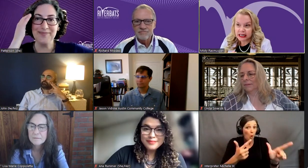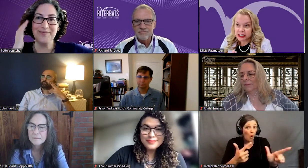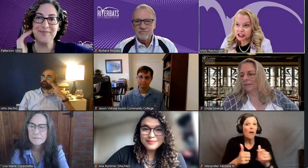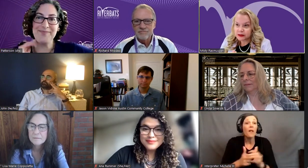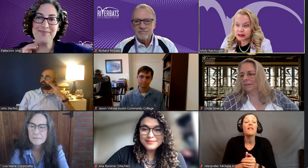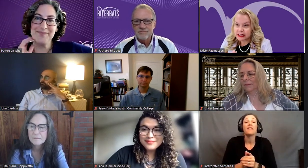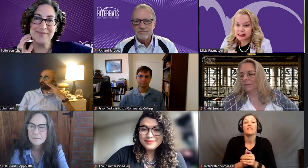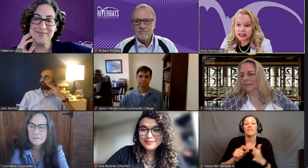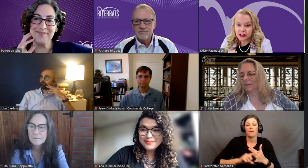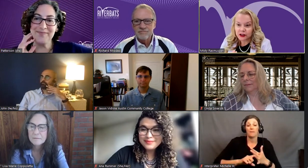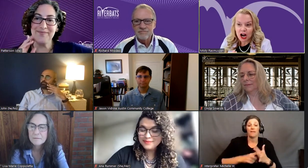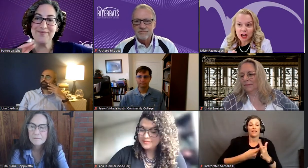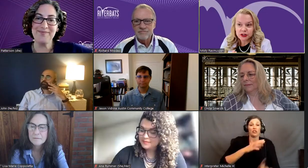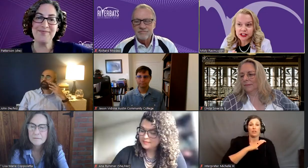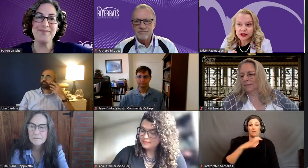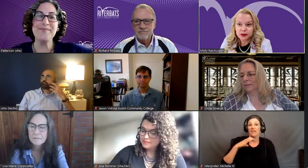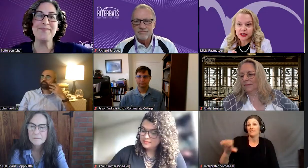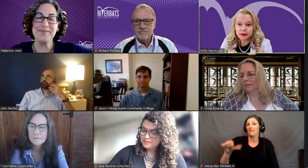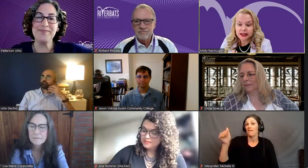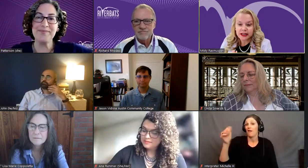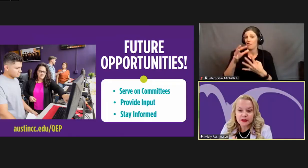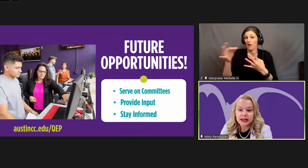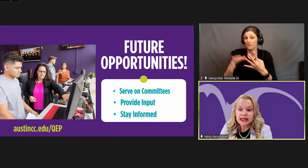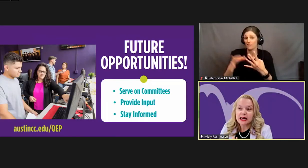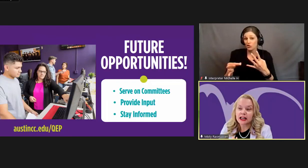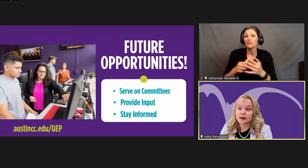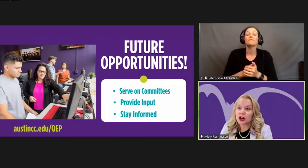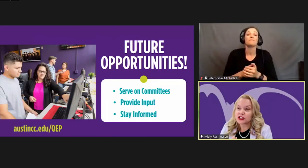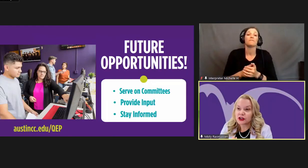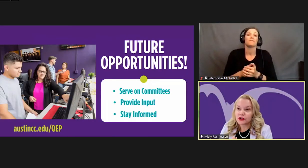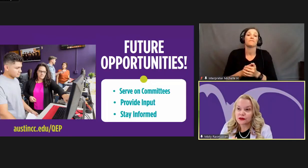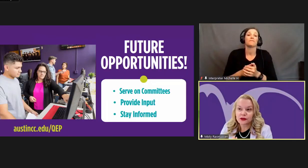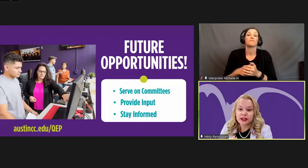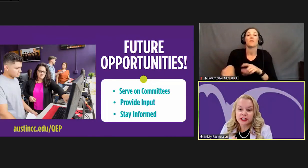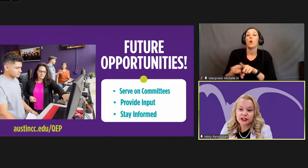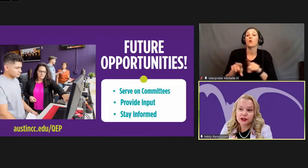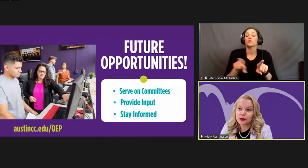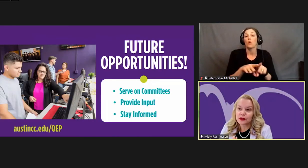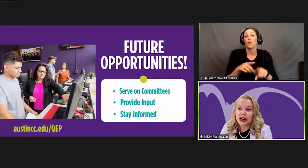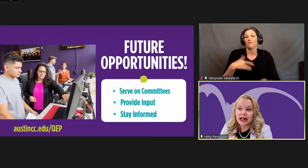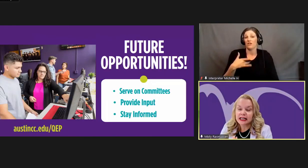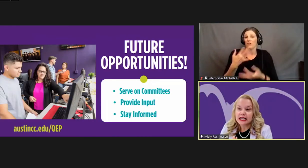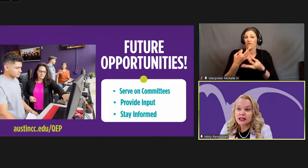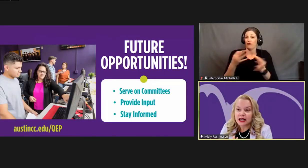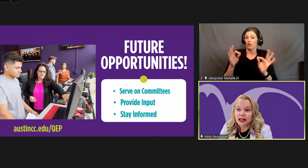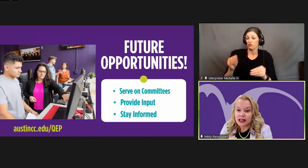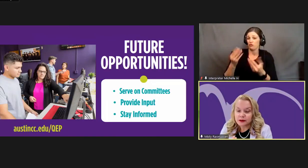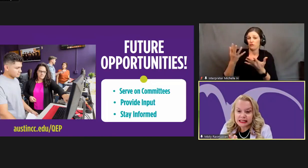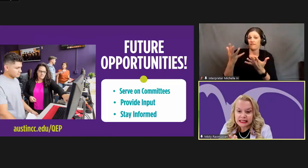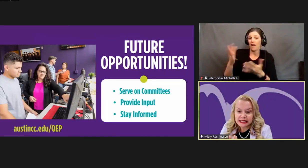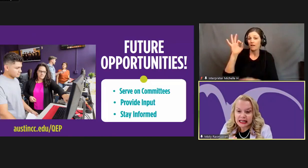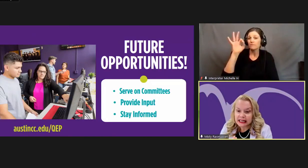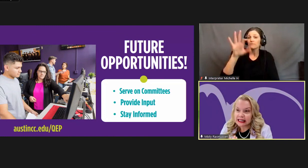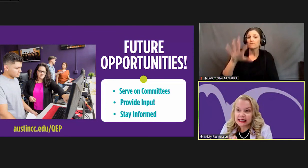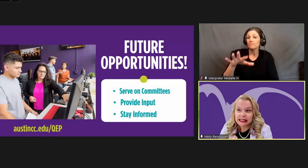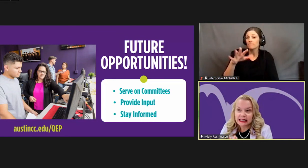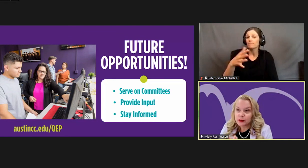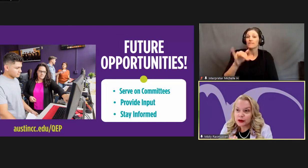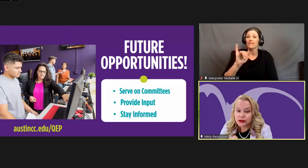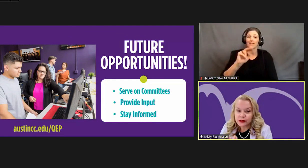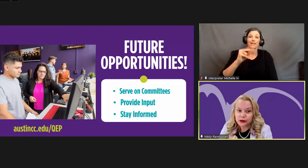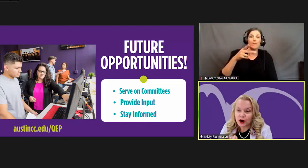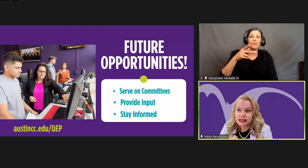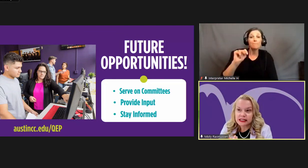implementation committee is another option that will be coming up. Also, feel free to provide Misty and I any